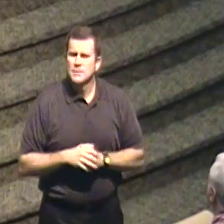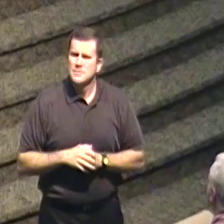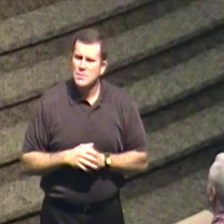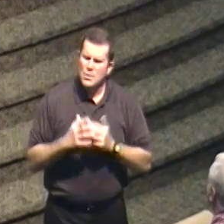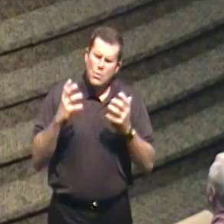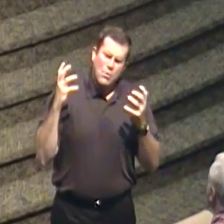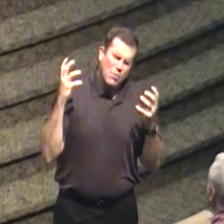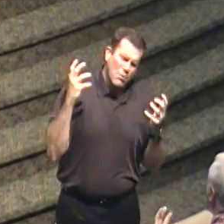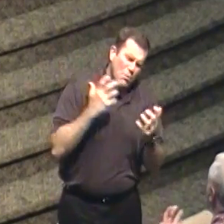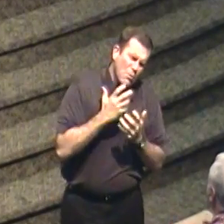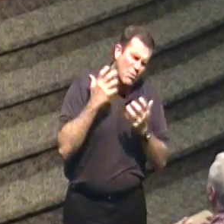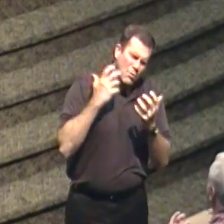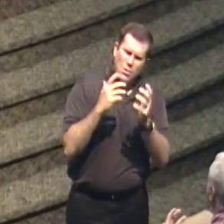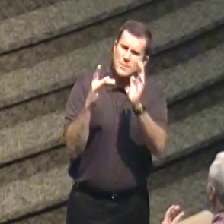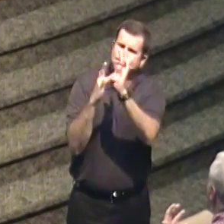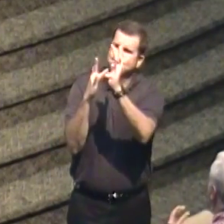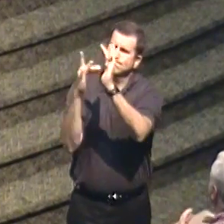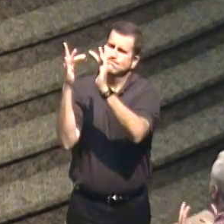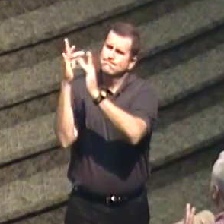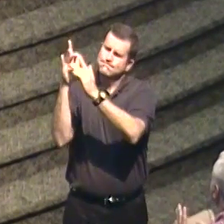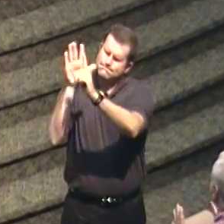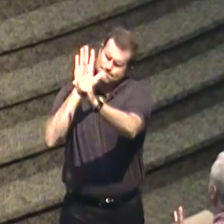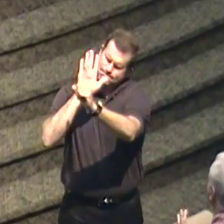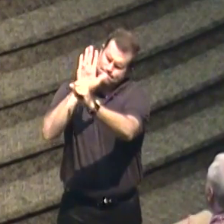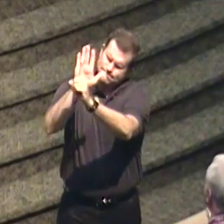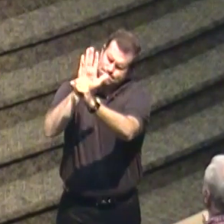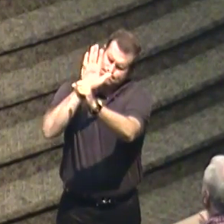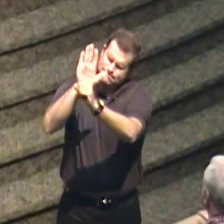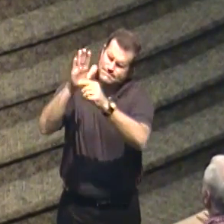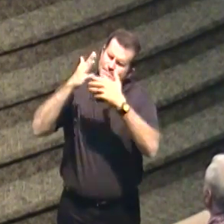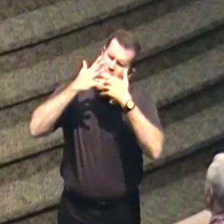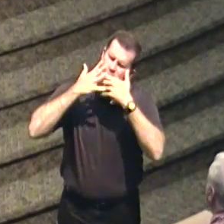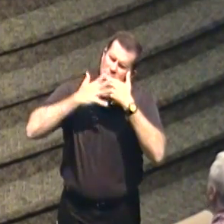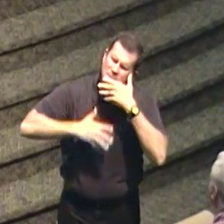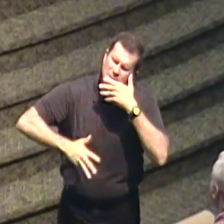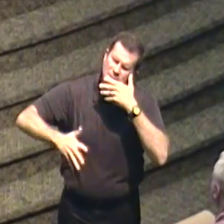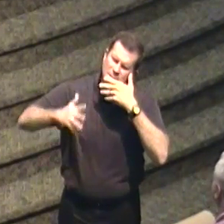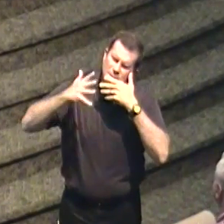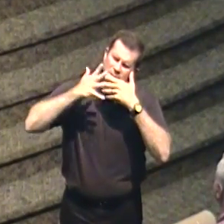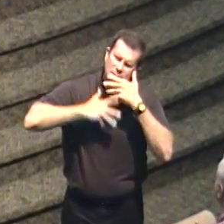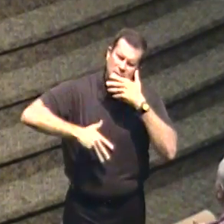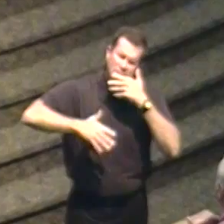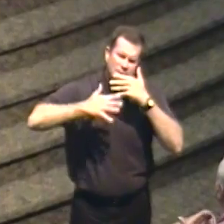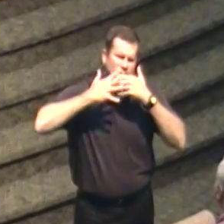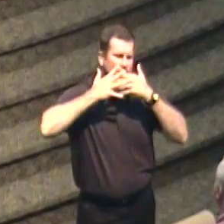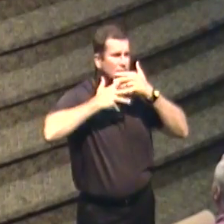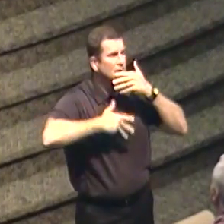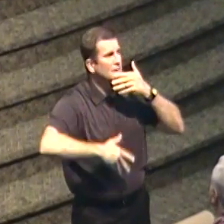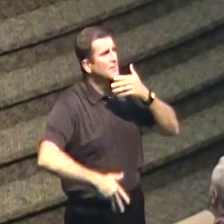Hold the blood. Oh, the love of Jesus.